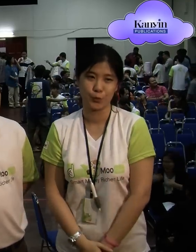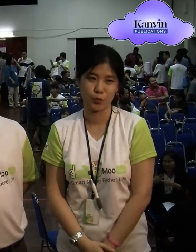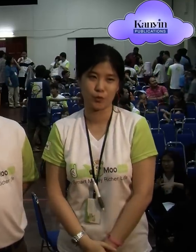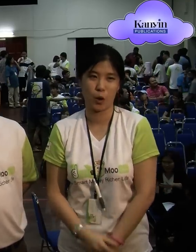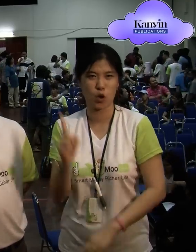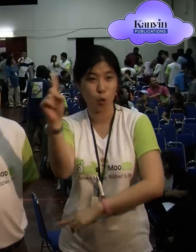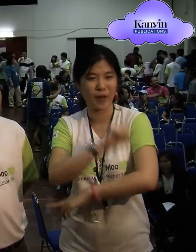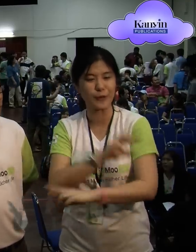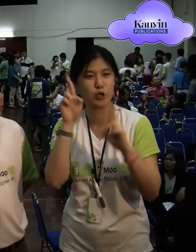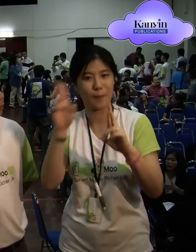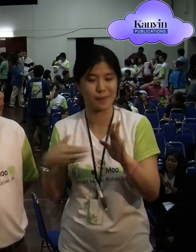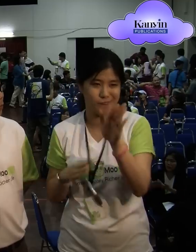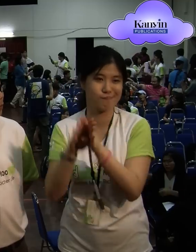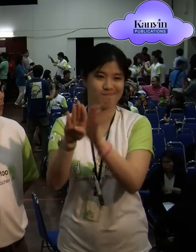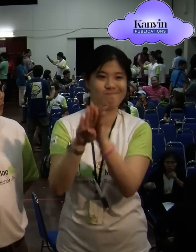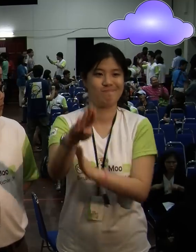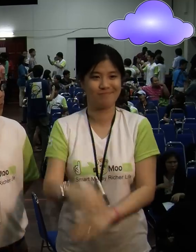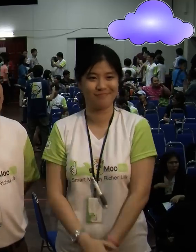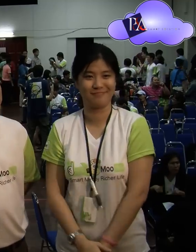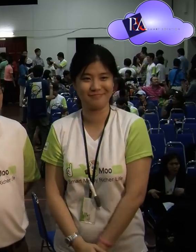Sarawak. One day, I hope, when we'll be more established.